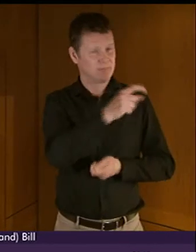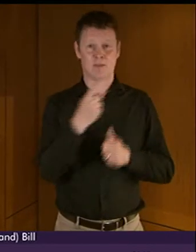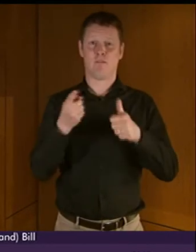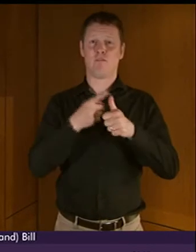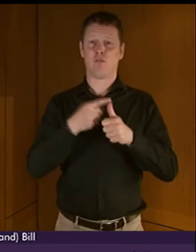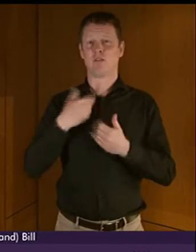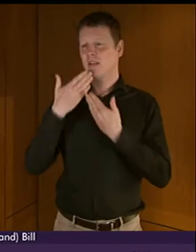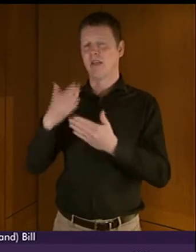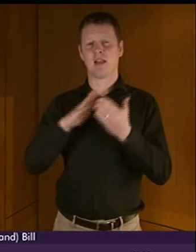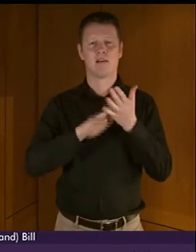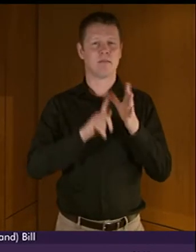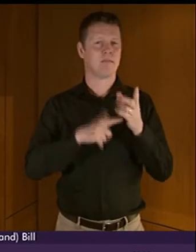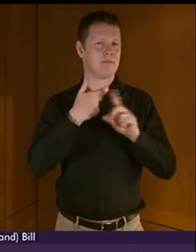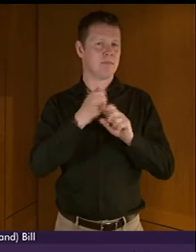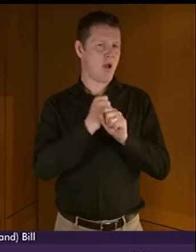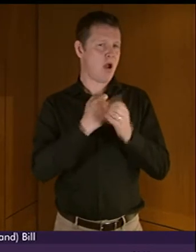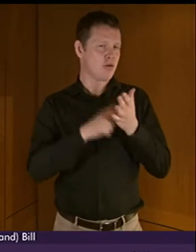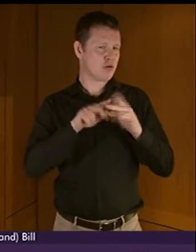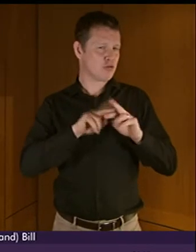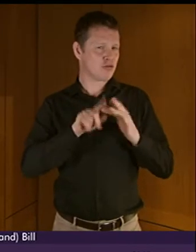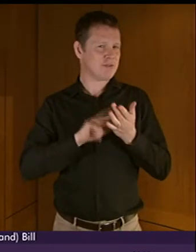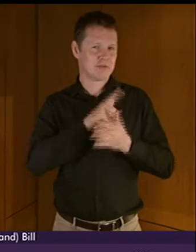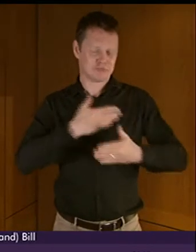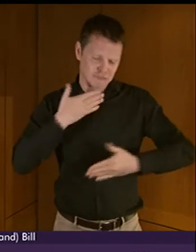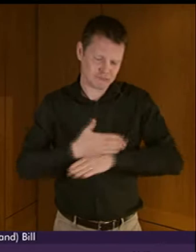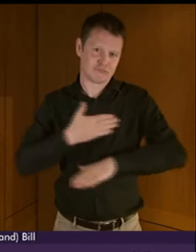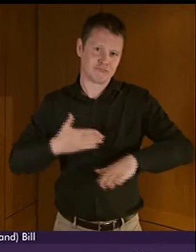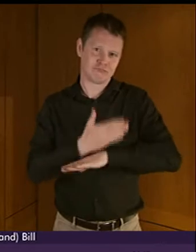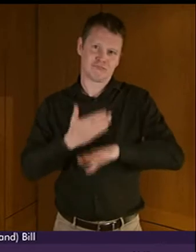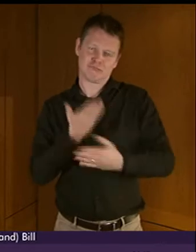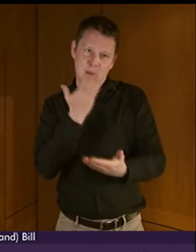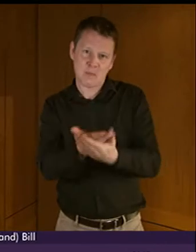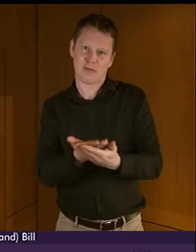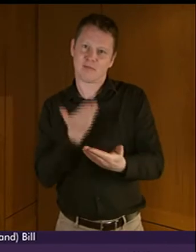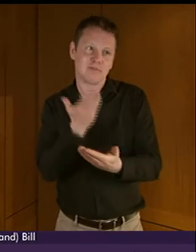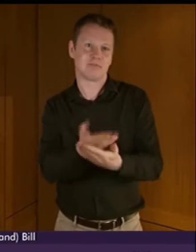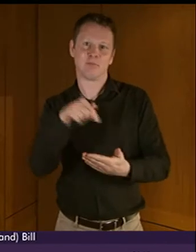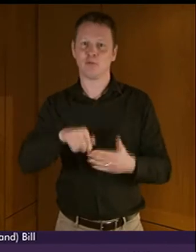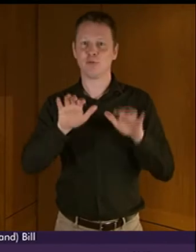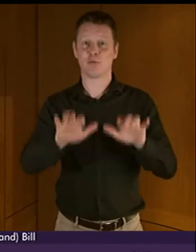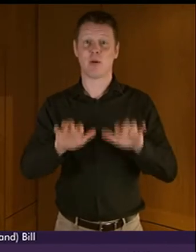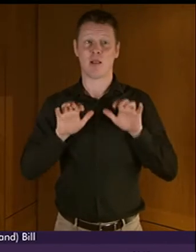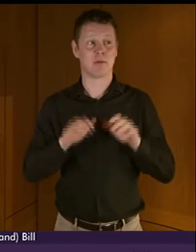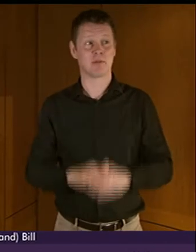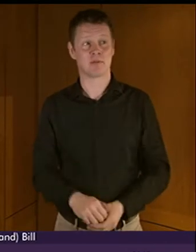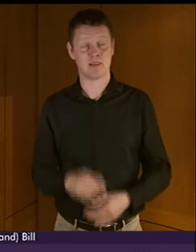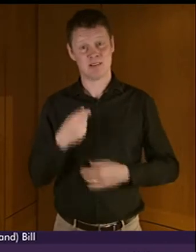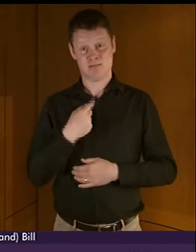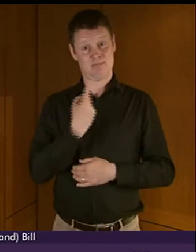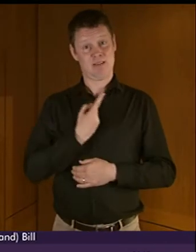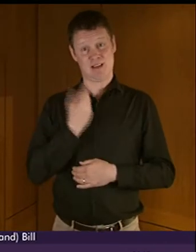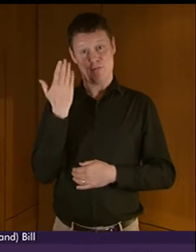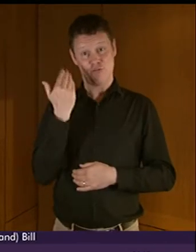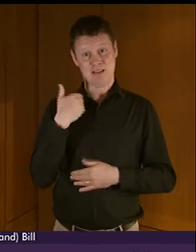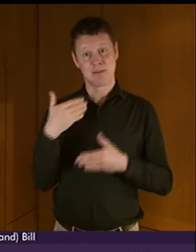continuing to bring this bill before Parliament. As someone who had recently brought forward a member's bill